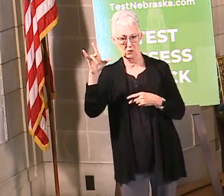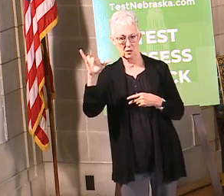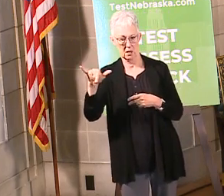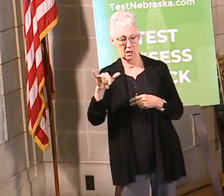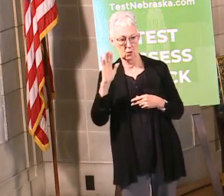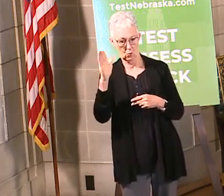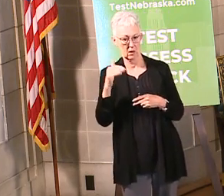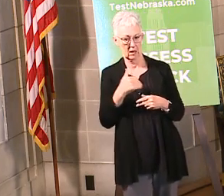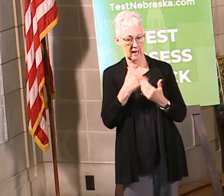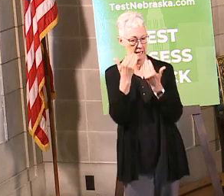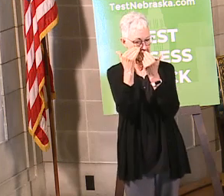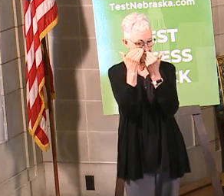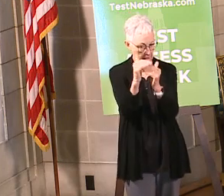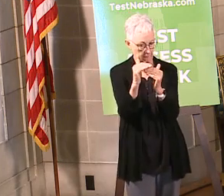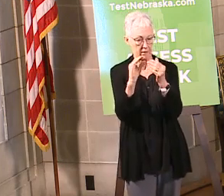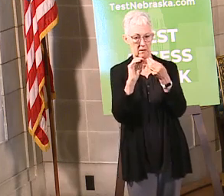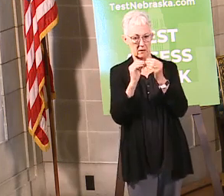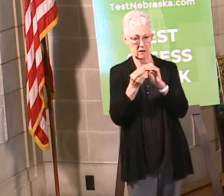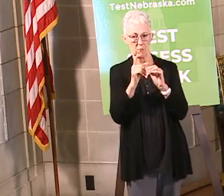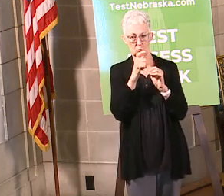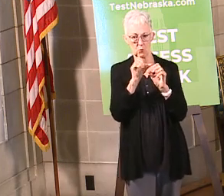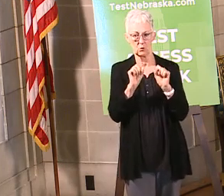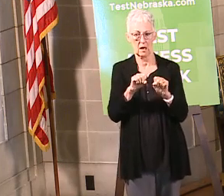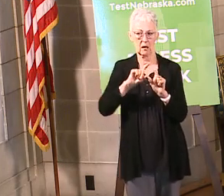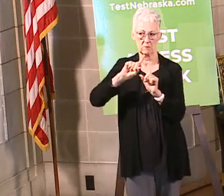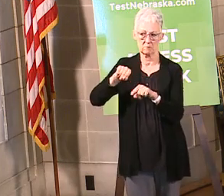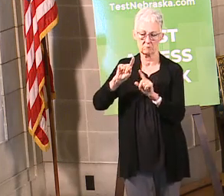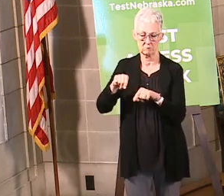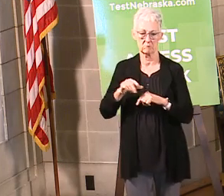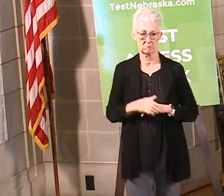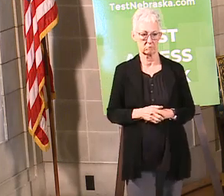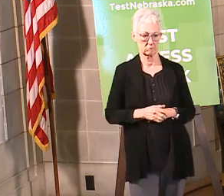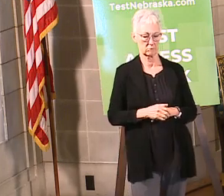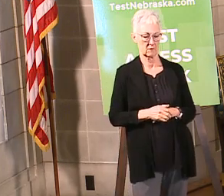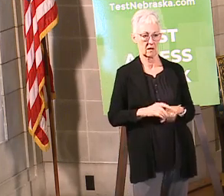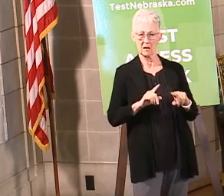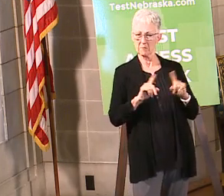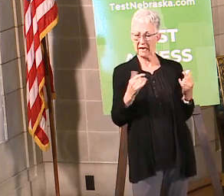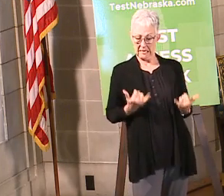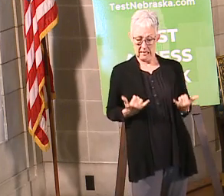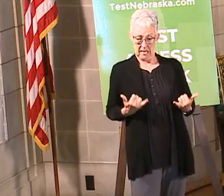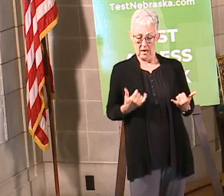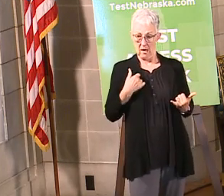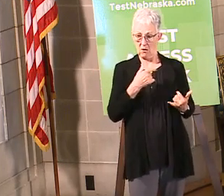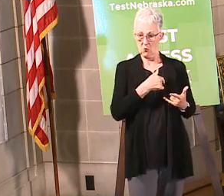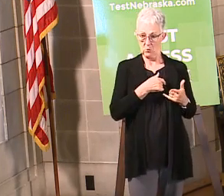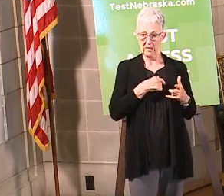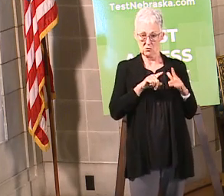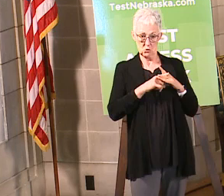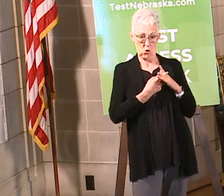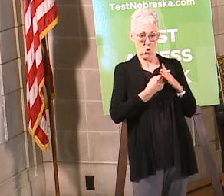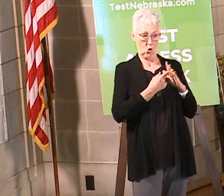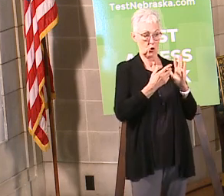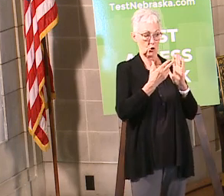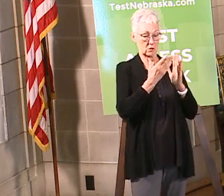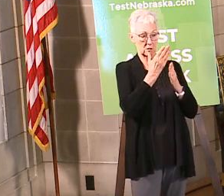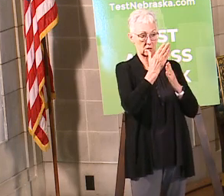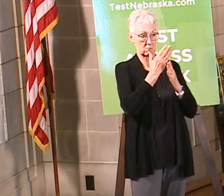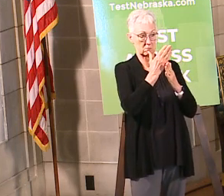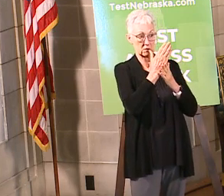But again, what we want to do is, again, continue to see how, as we've loosened some of these restrictions here in this month, how that continues to